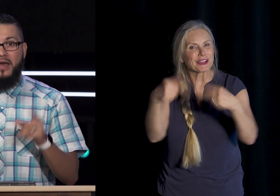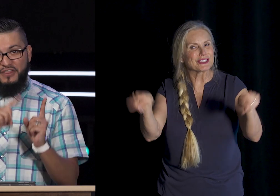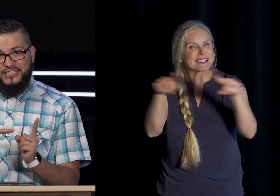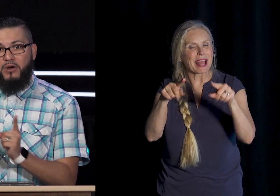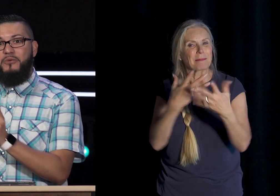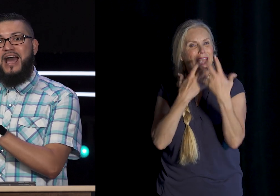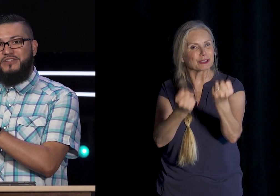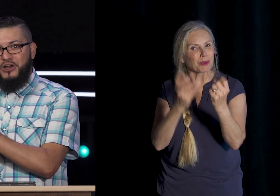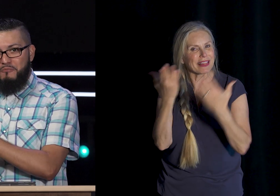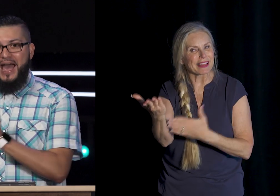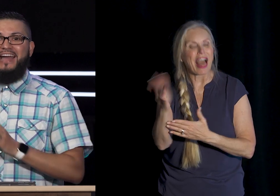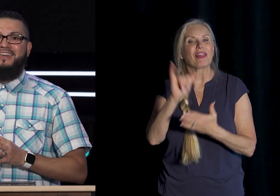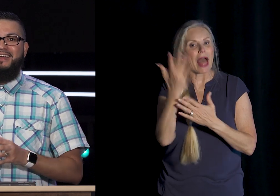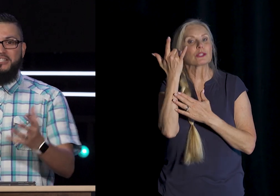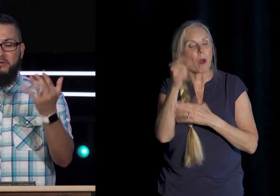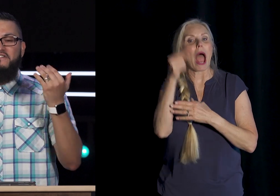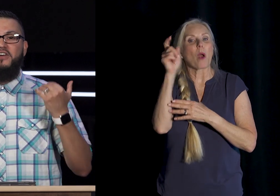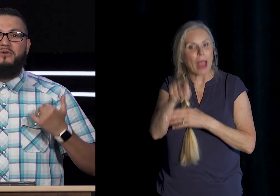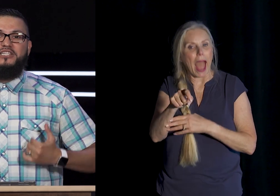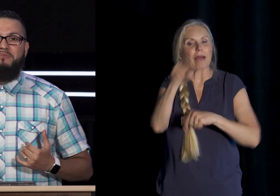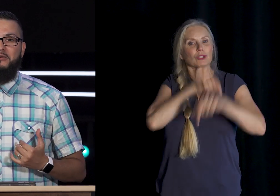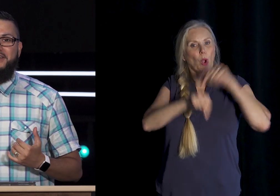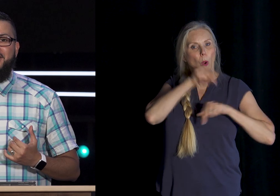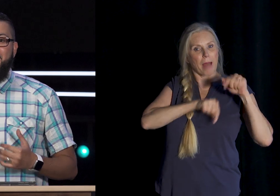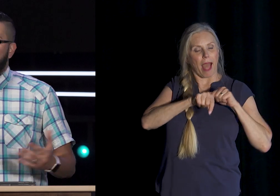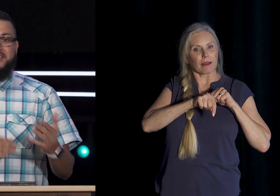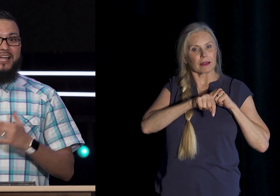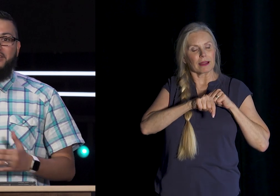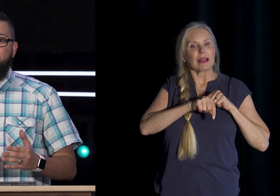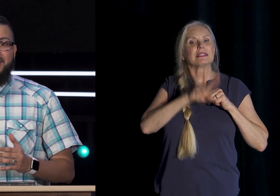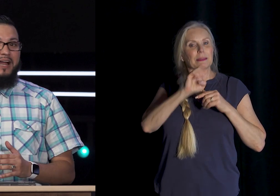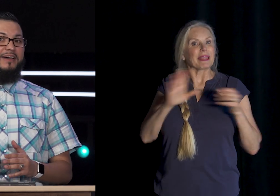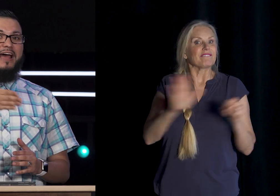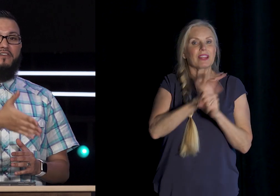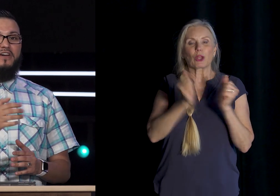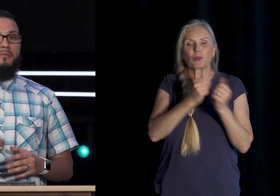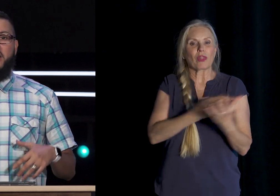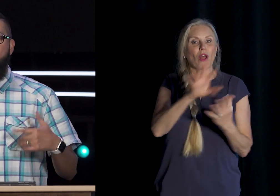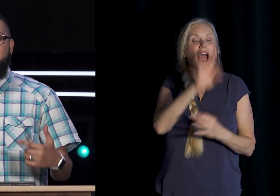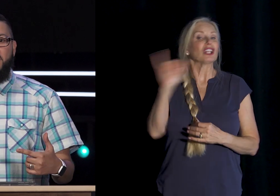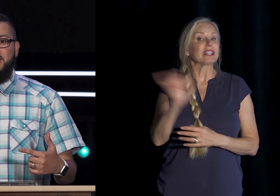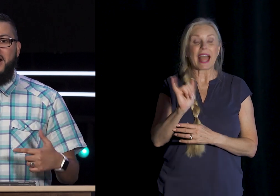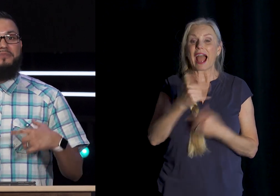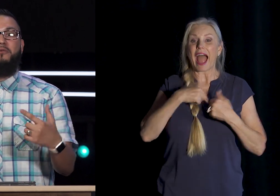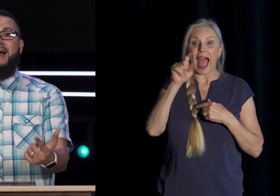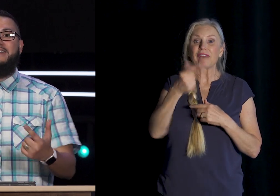That's Why We Have To Go Back To Be Fill With The Spirit Just Like The Fact That I'm Going To Have To Fill Up My Car Another Time The Reality